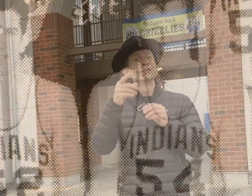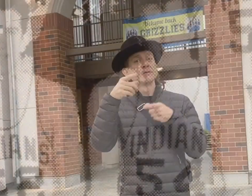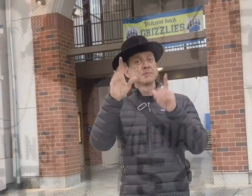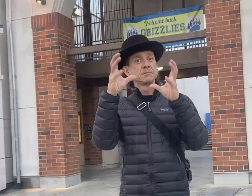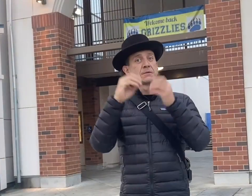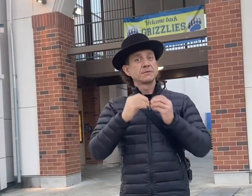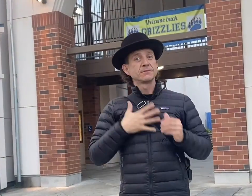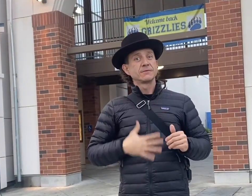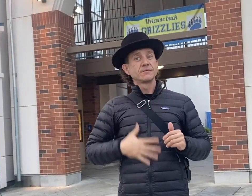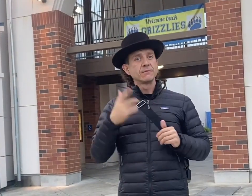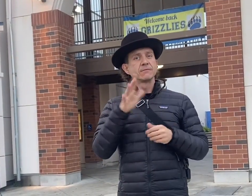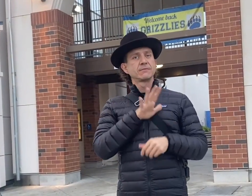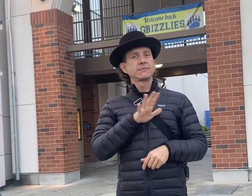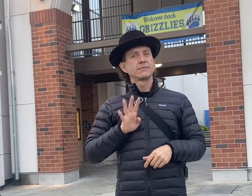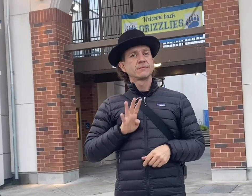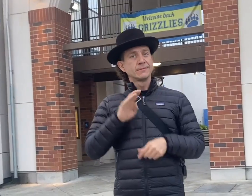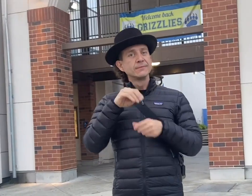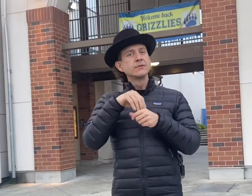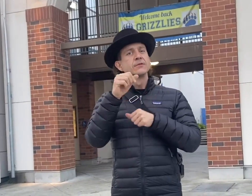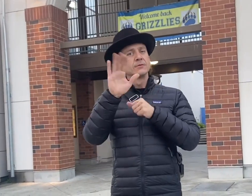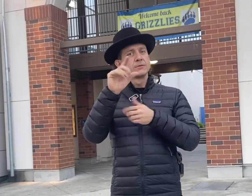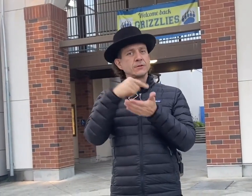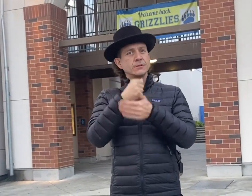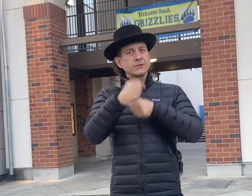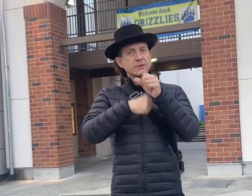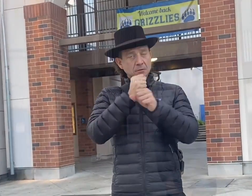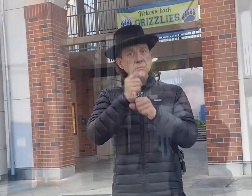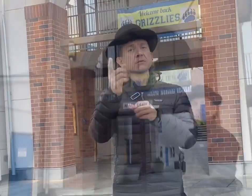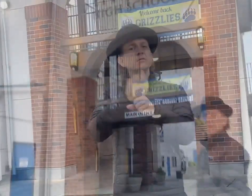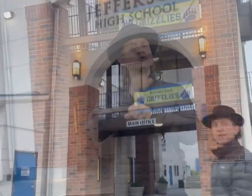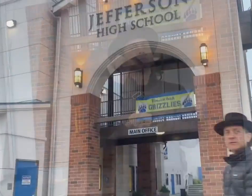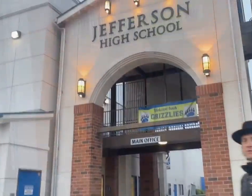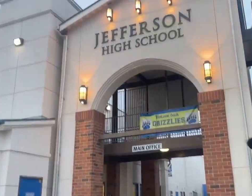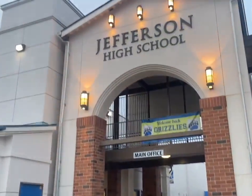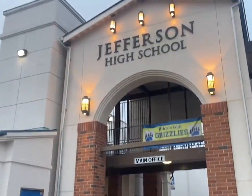His basketball jersey number was 54, the same year as his graduating year.